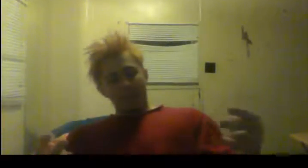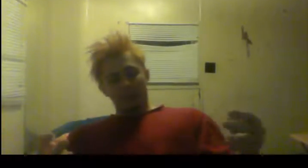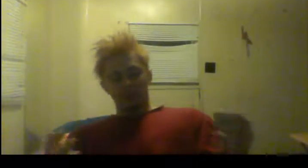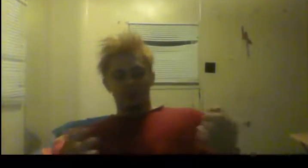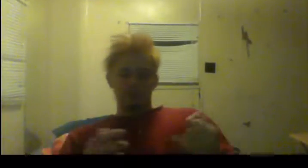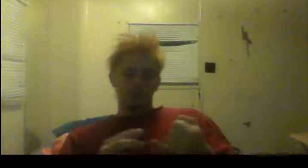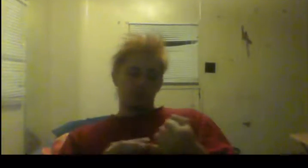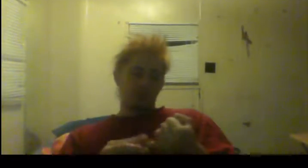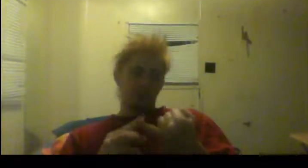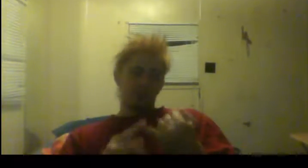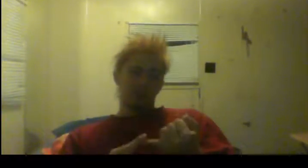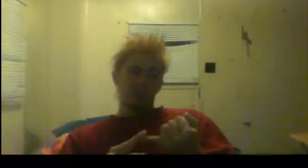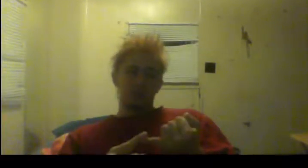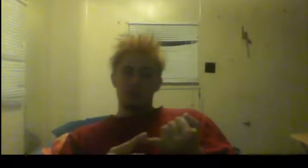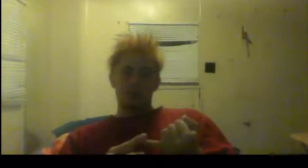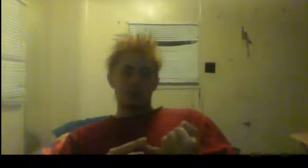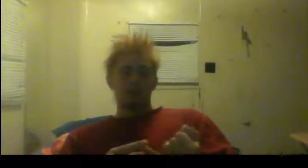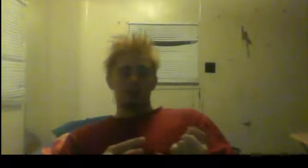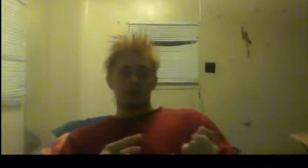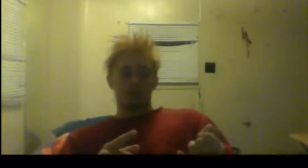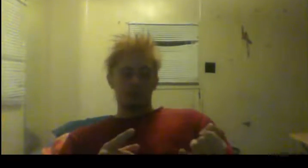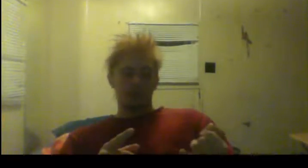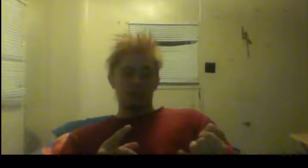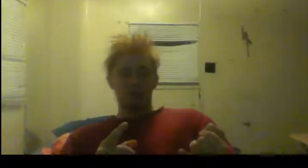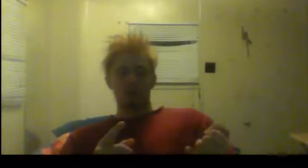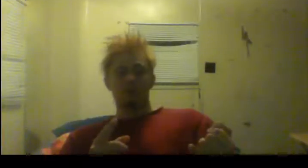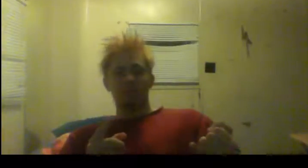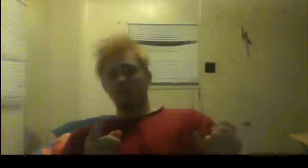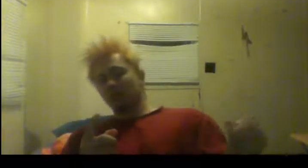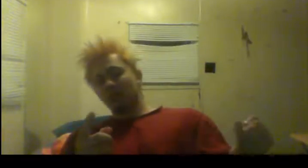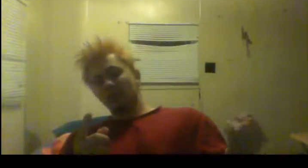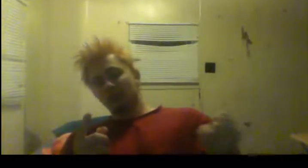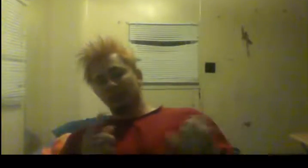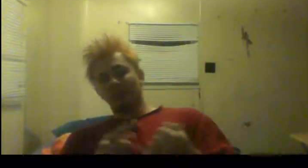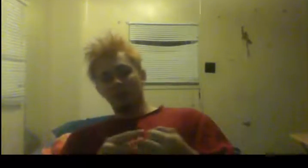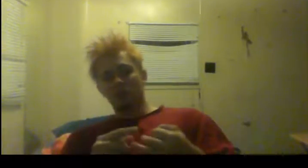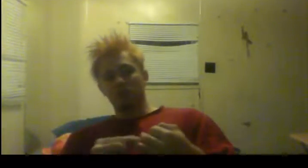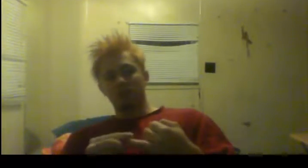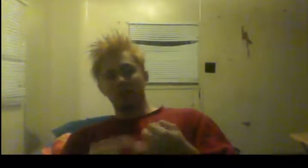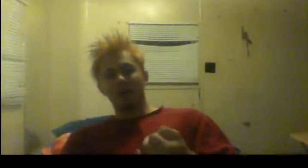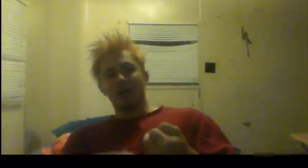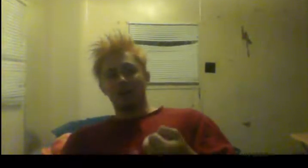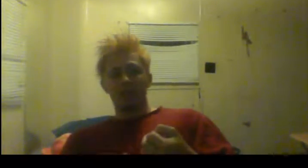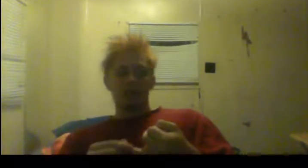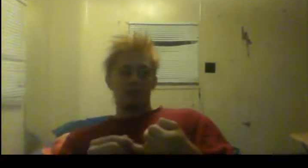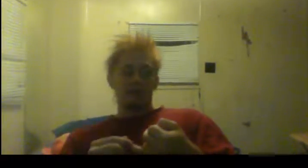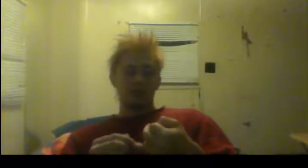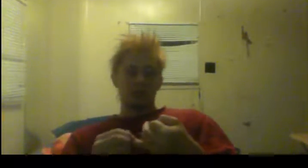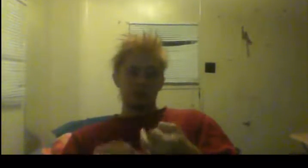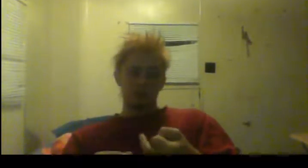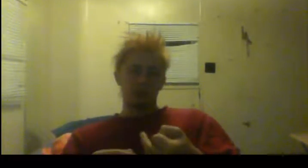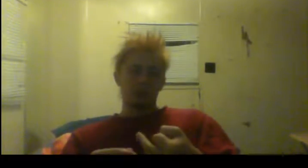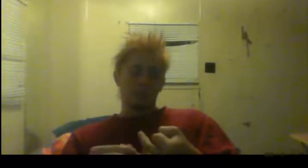This is one of the second things that could get you results that works for me is eating a very strict diet, as I told you.